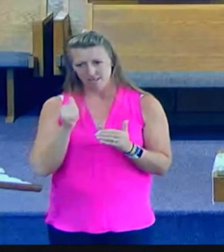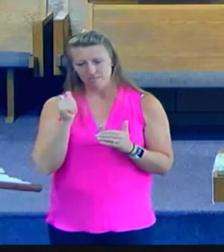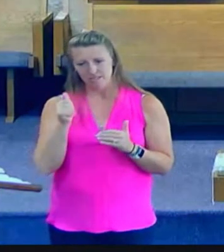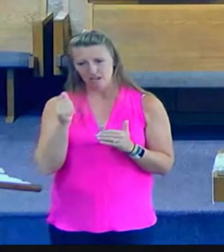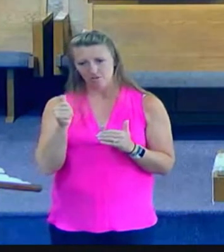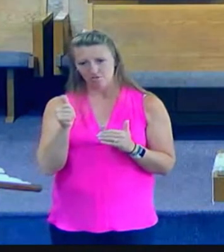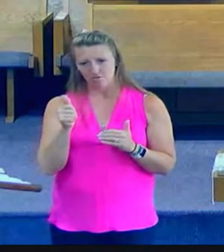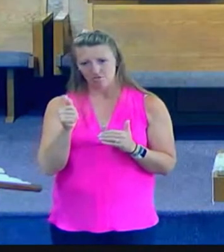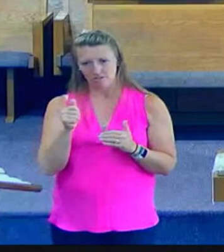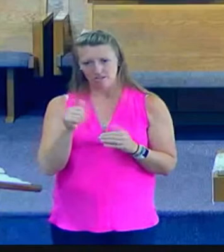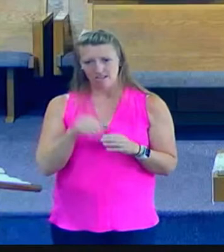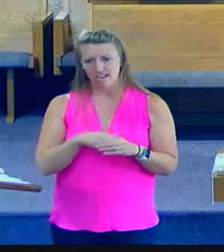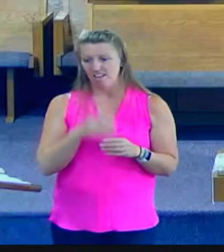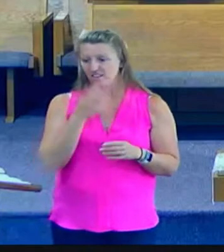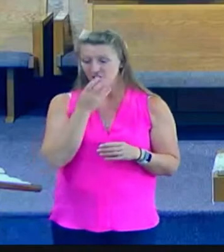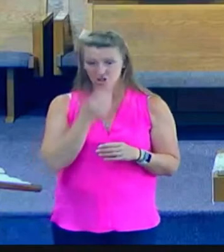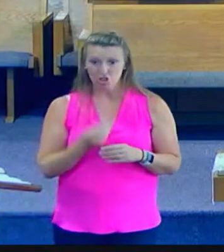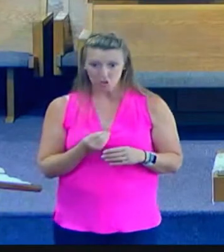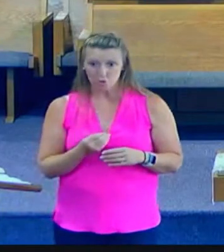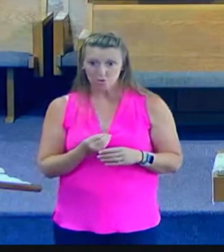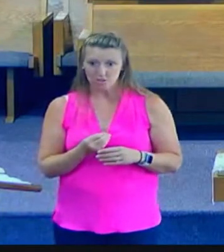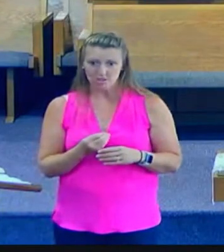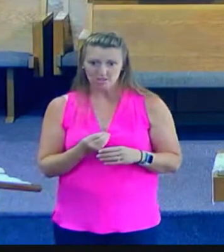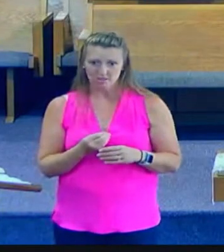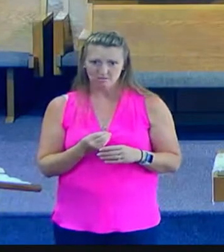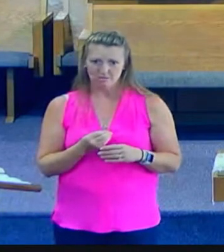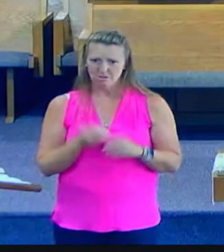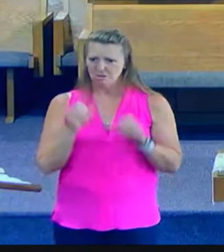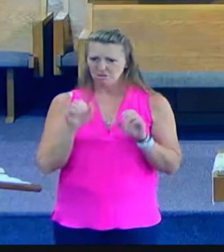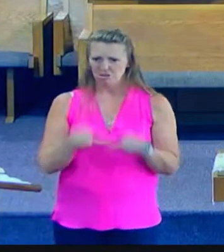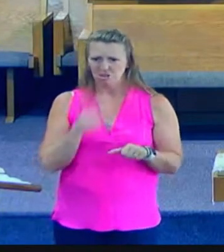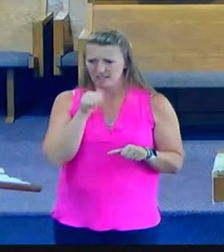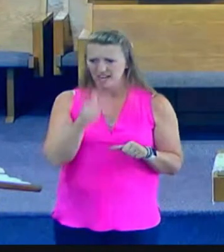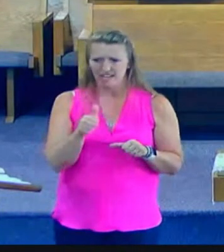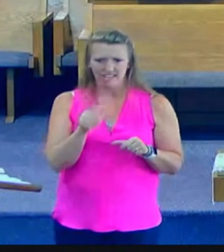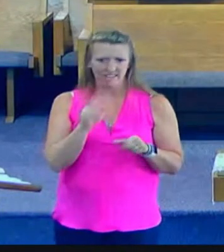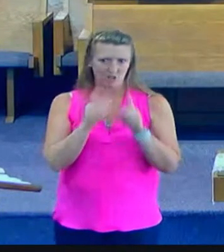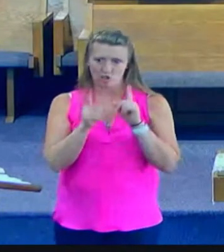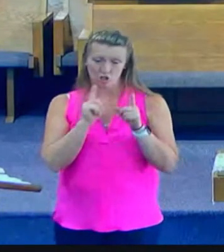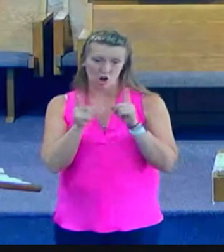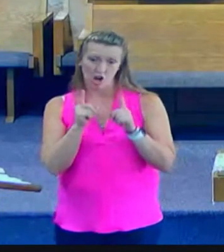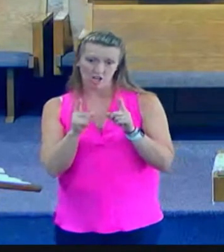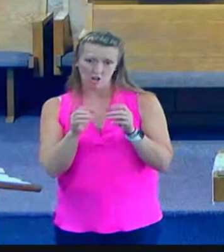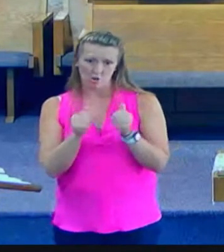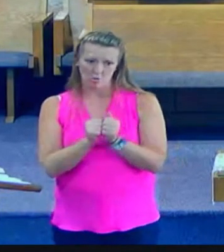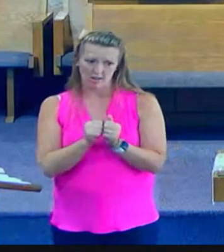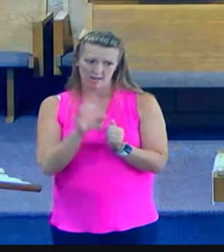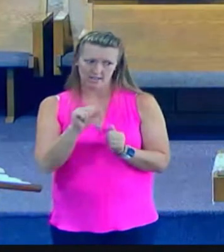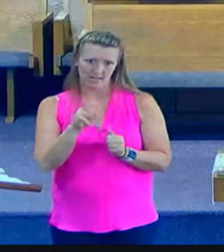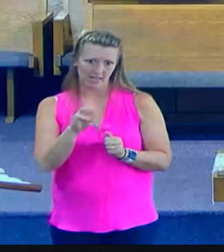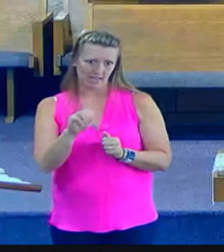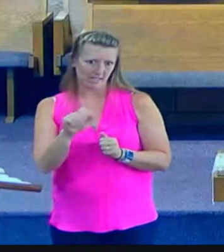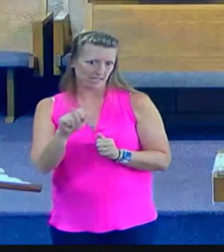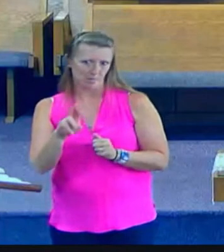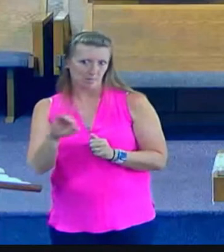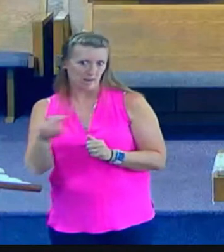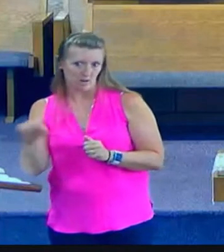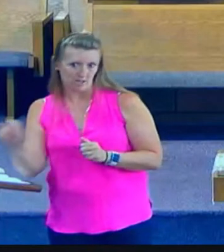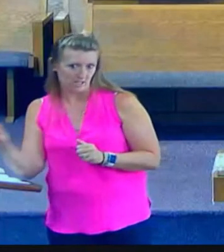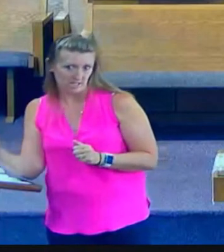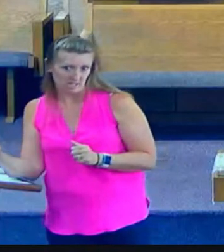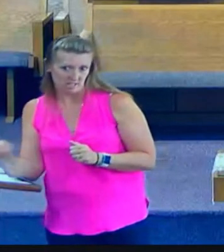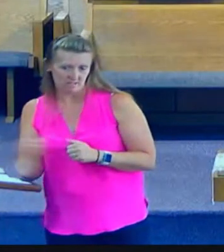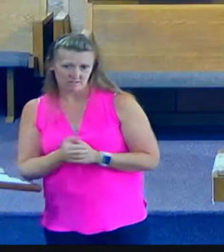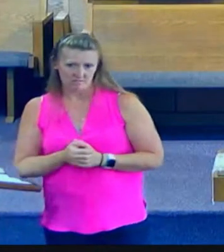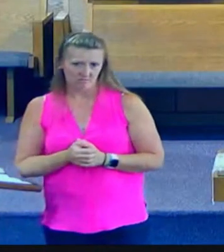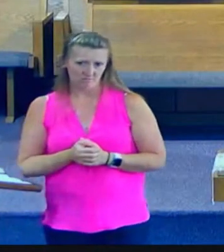considered degradation to even hold a conversation with a Samaritan let alone be beholden to them for a favor